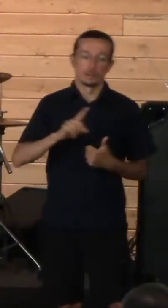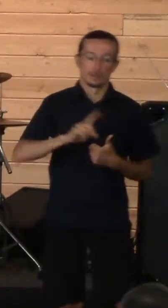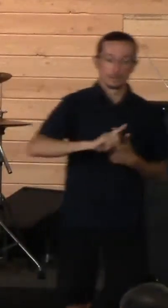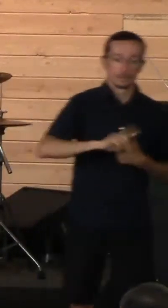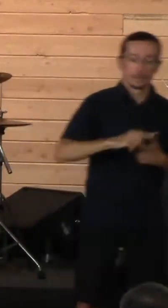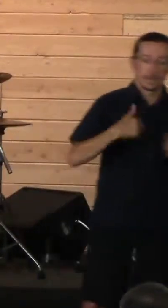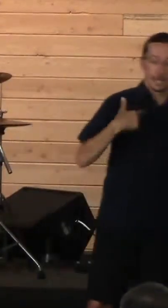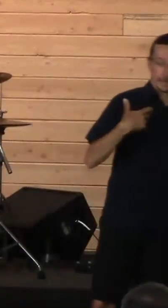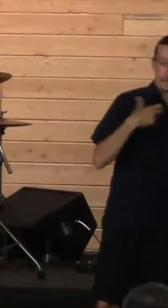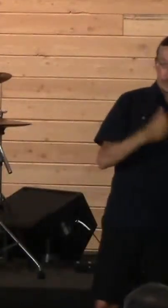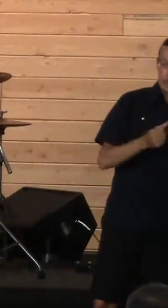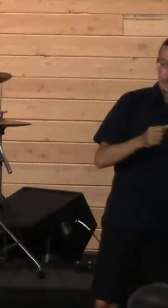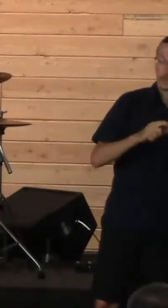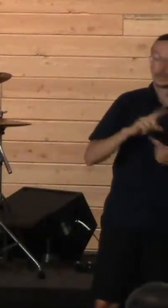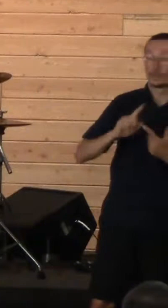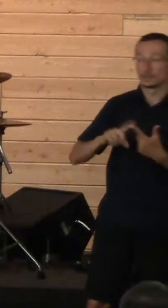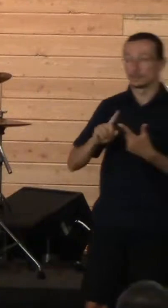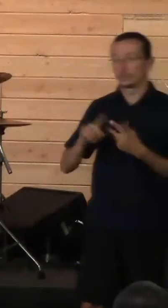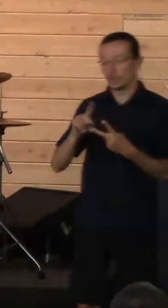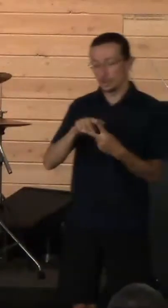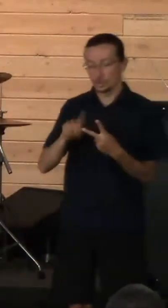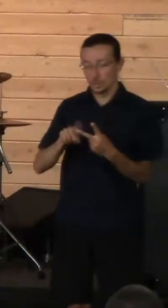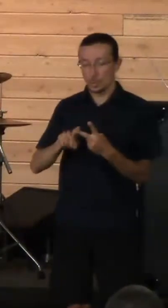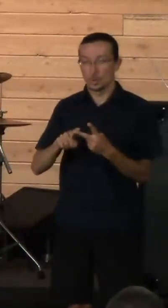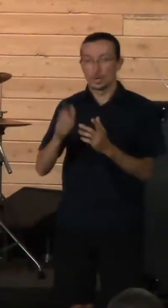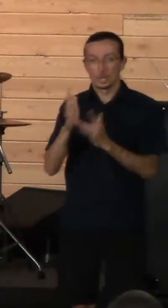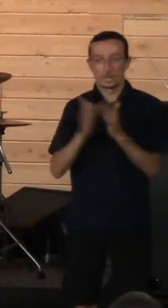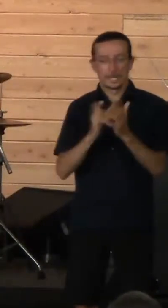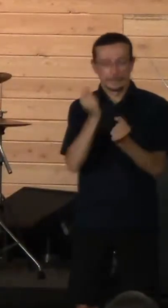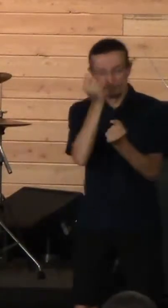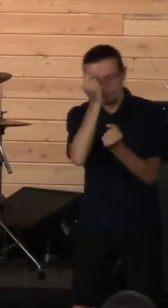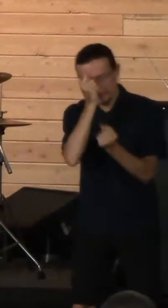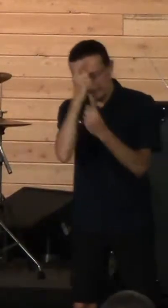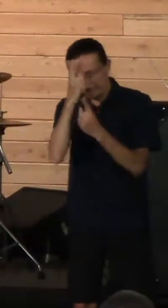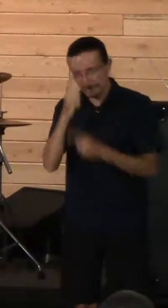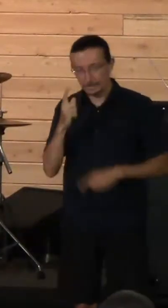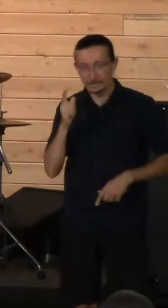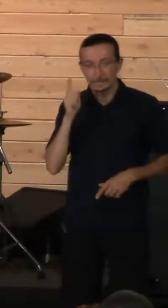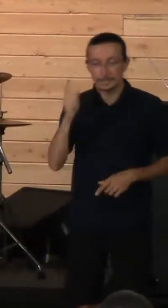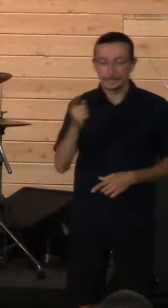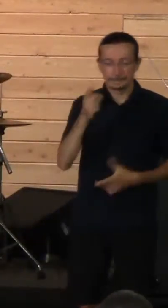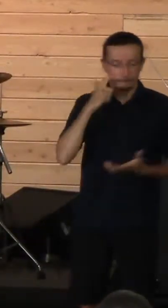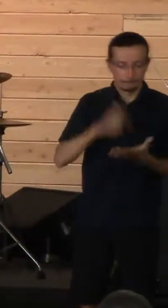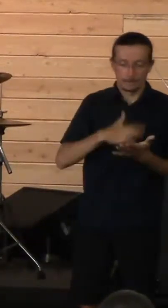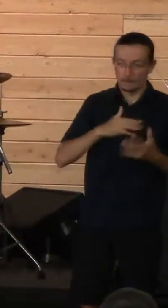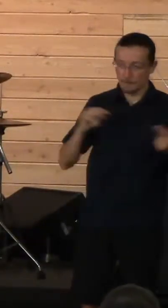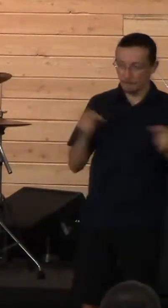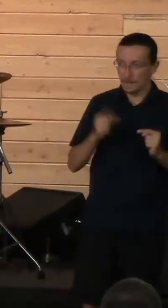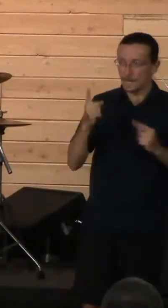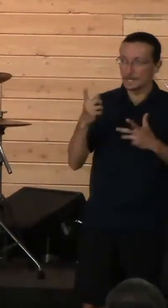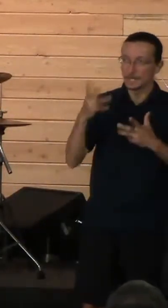Jesus gets it. He sees me. He knows my pain. He's in it with me. So let's pray.